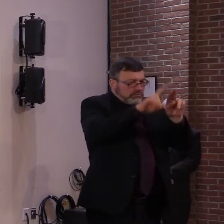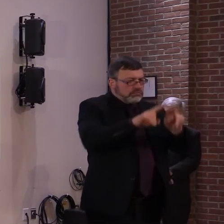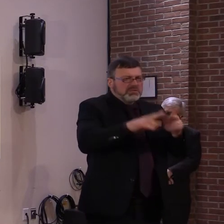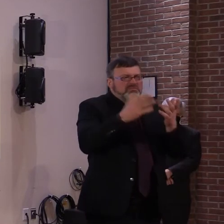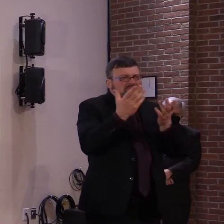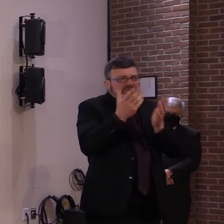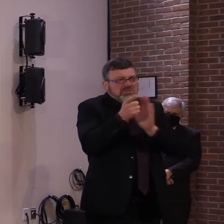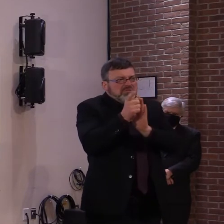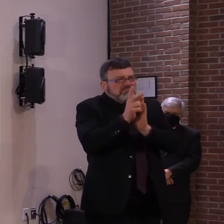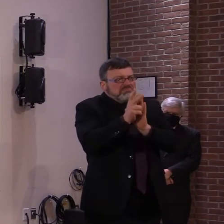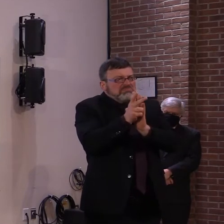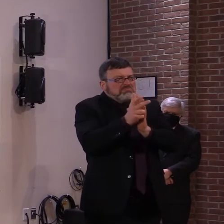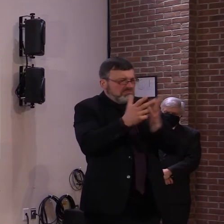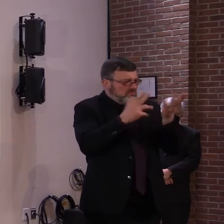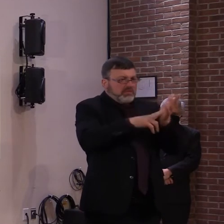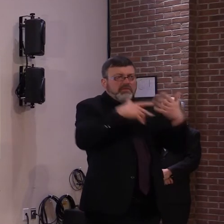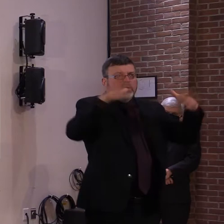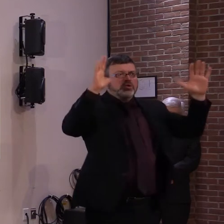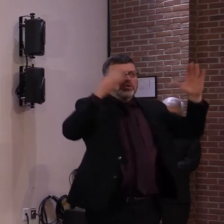Thank you, Governor.